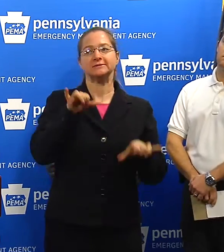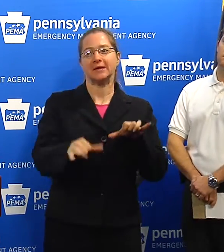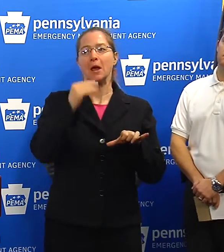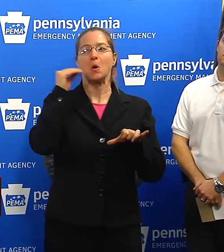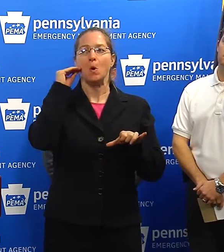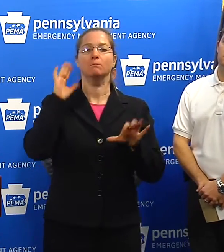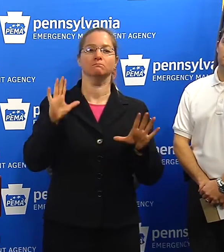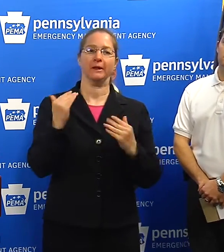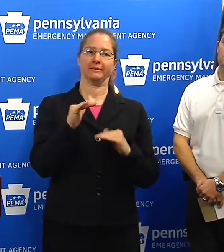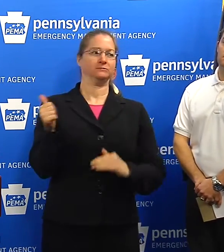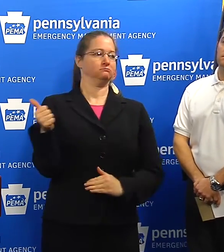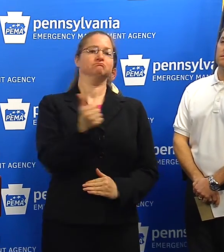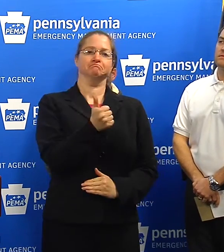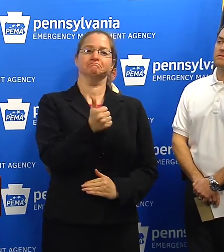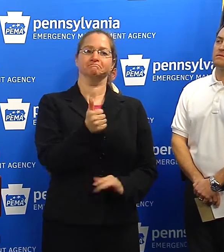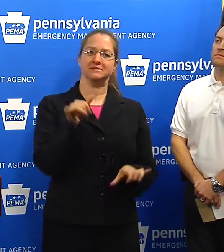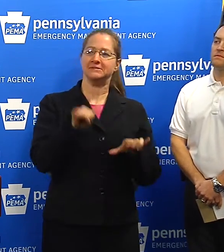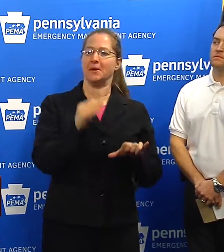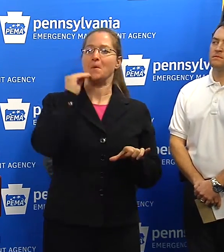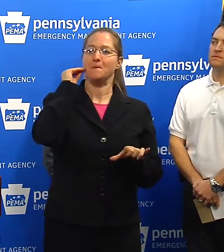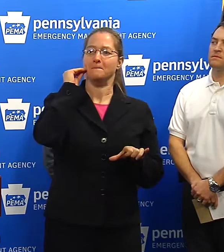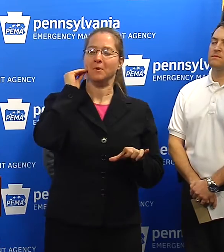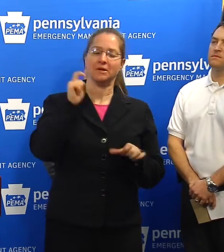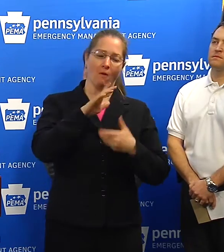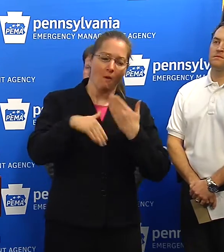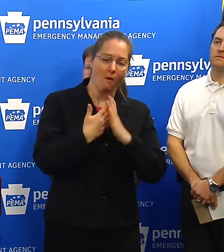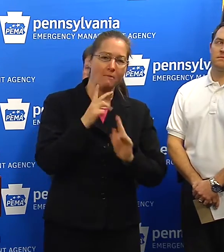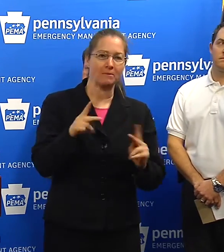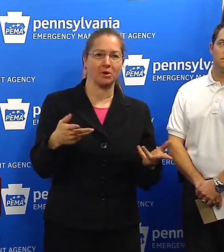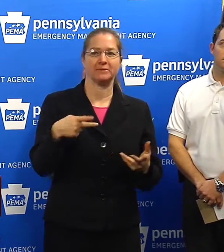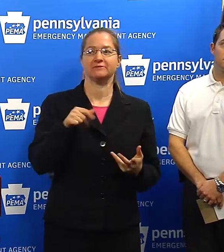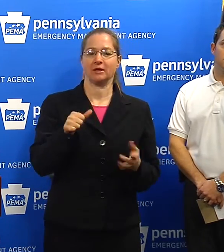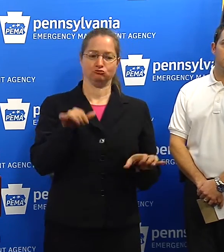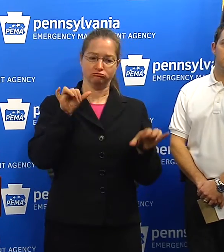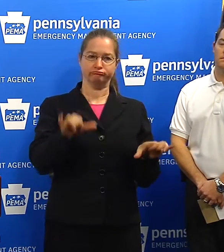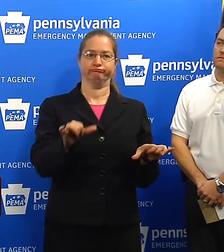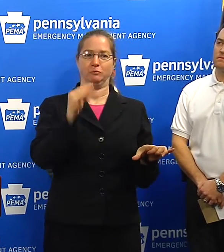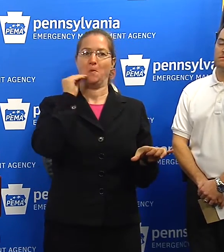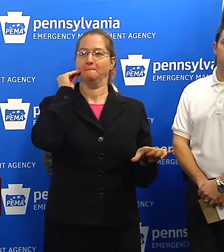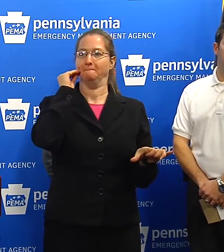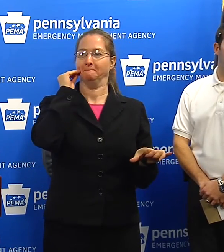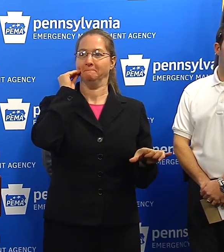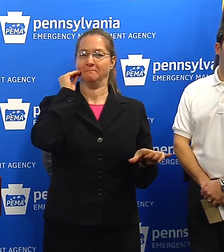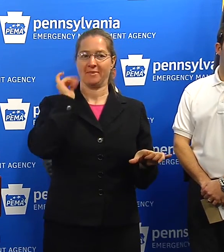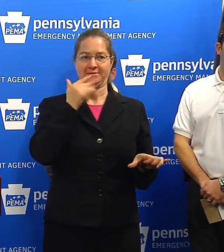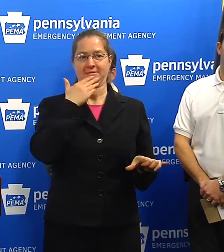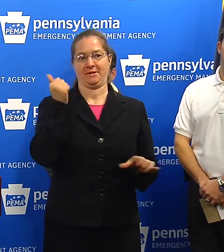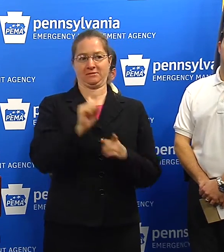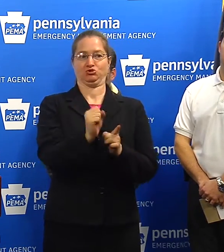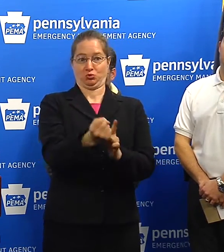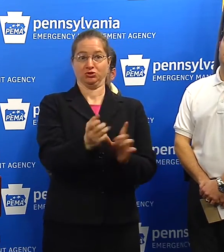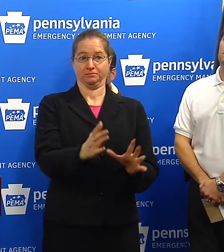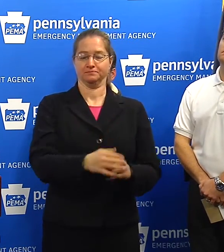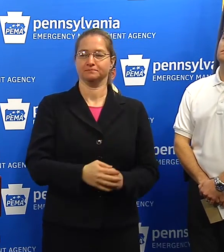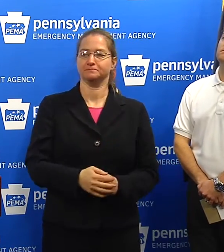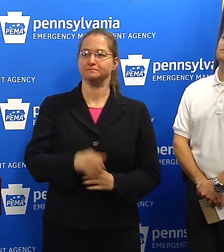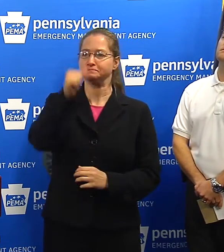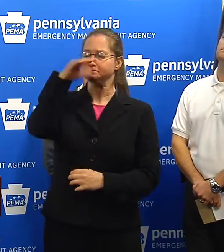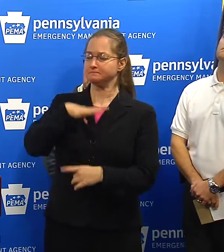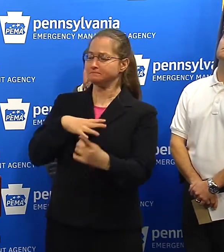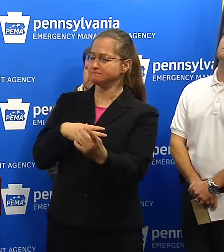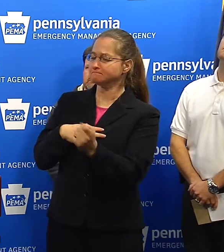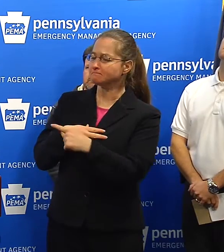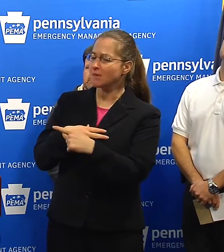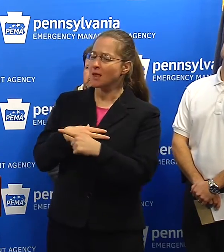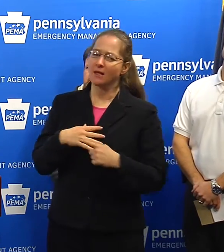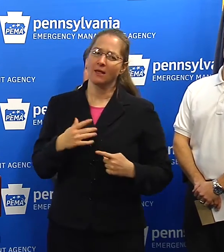need them to everybody in Pennsylvania to exercise self-restraint. That's going to be the best for everybody. Have there been any incidents or accidents